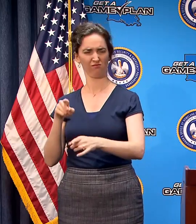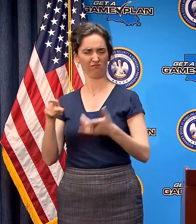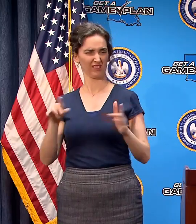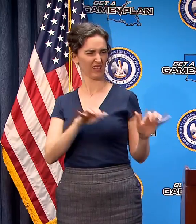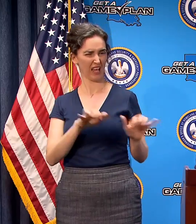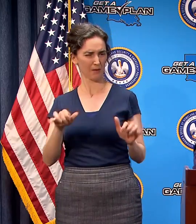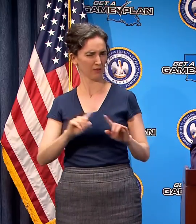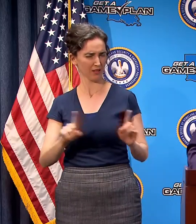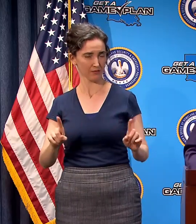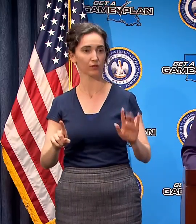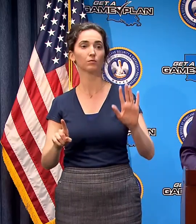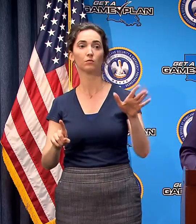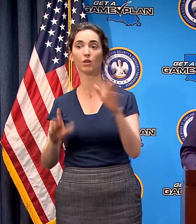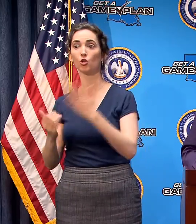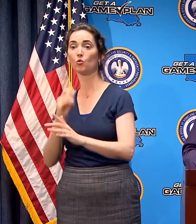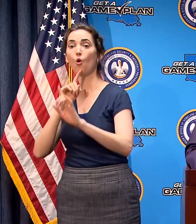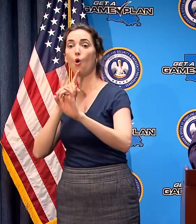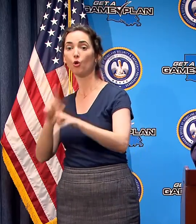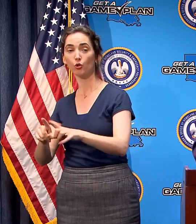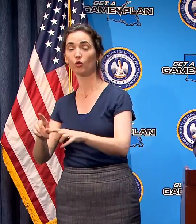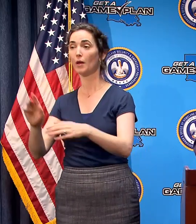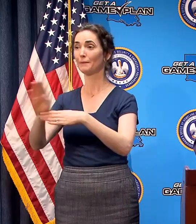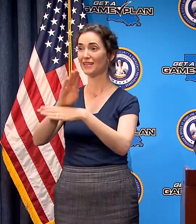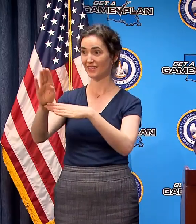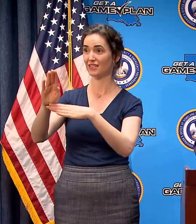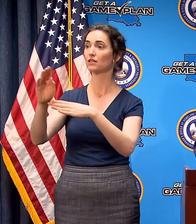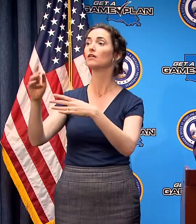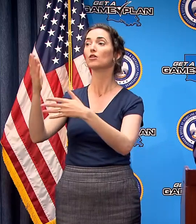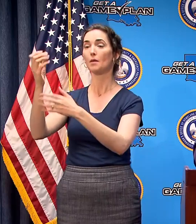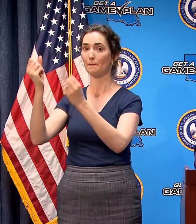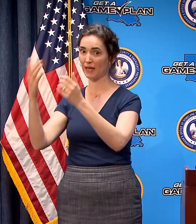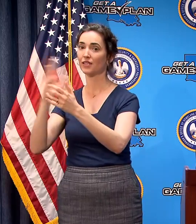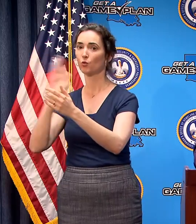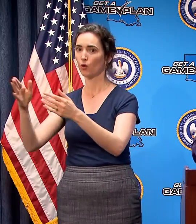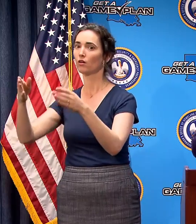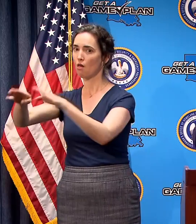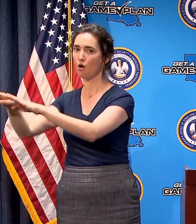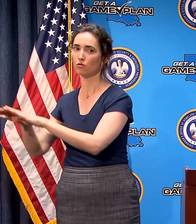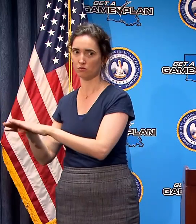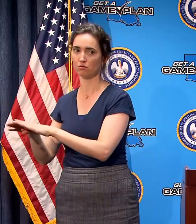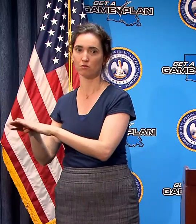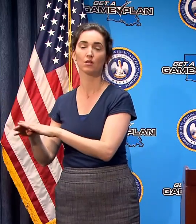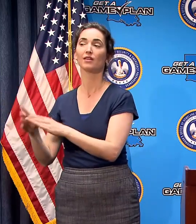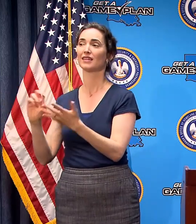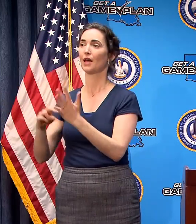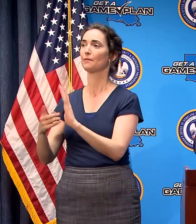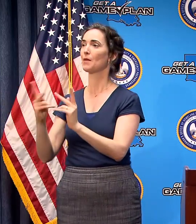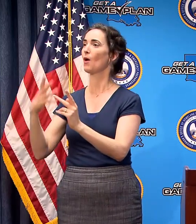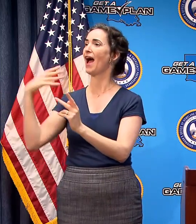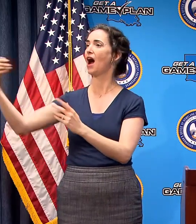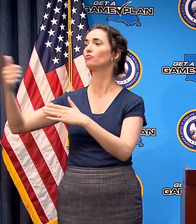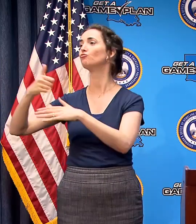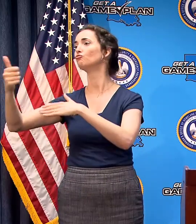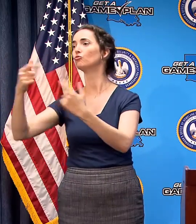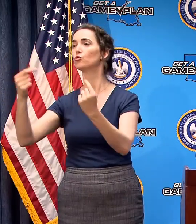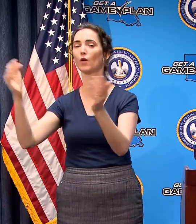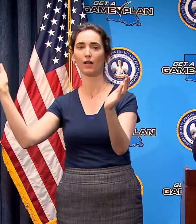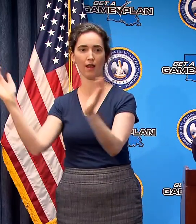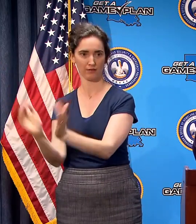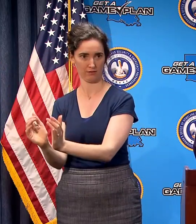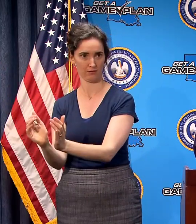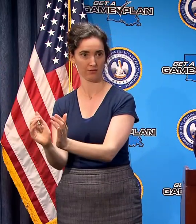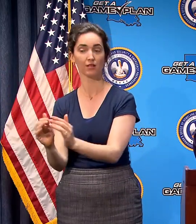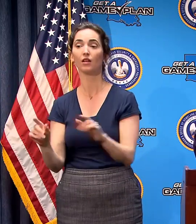closed statewide and will dramatically reduce the number of people who will be out and about it should dramatically reduce the